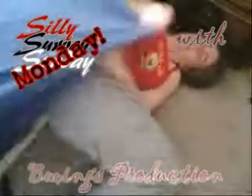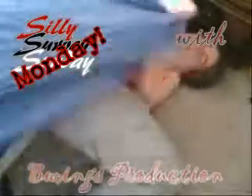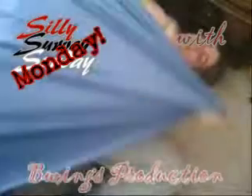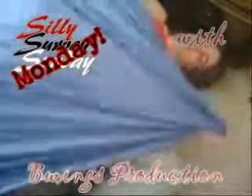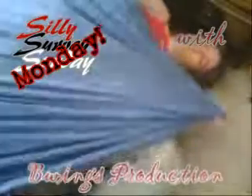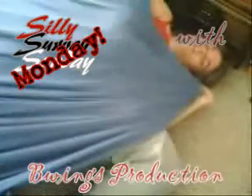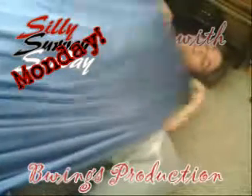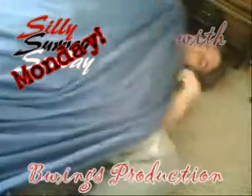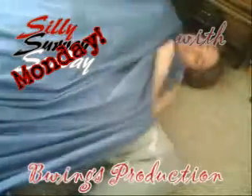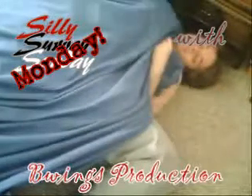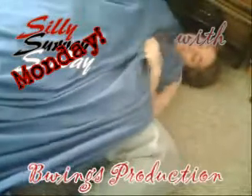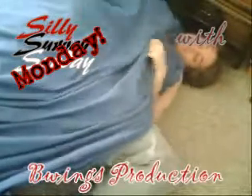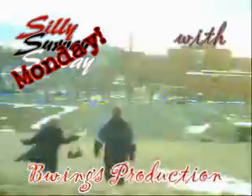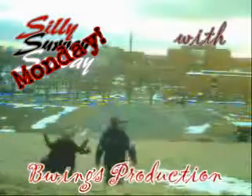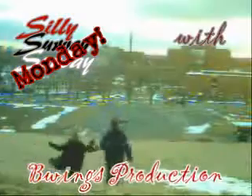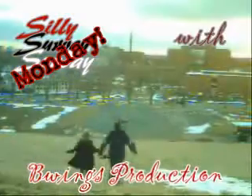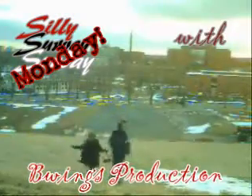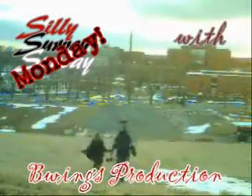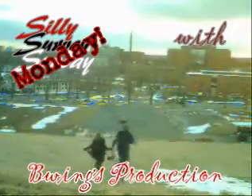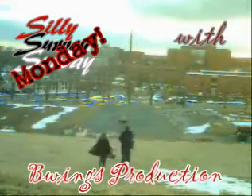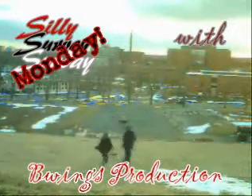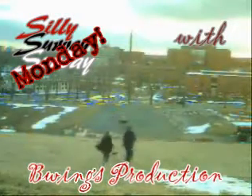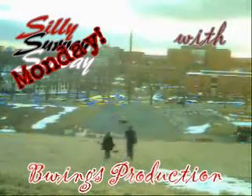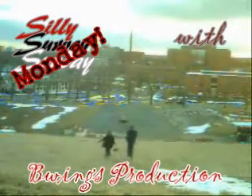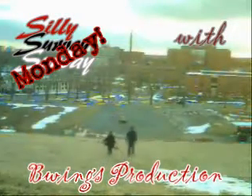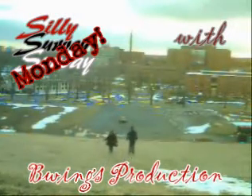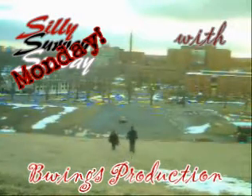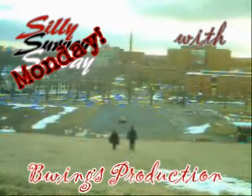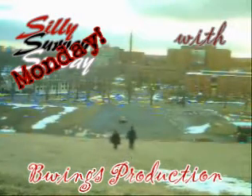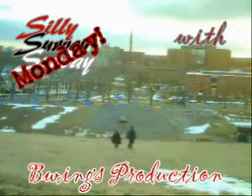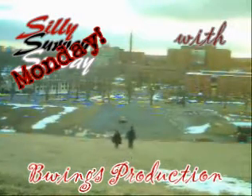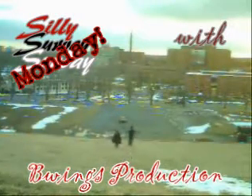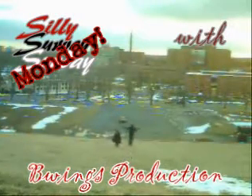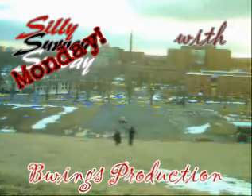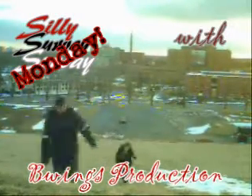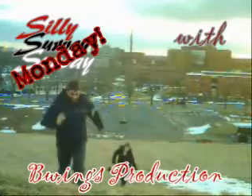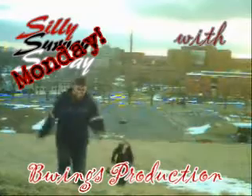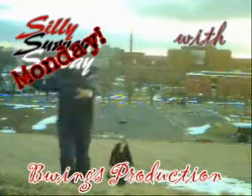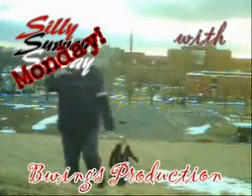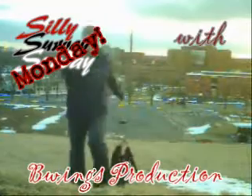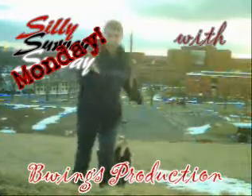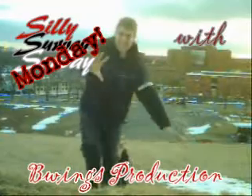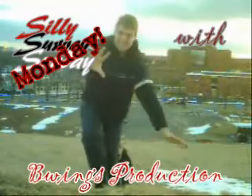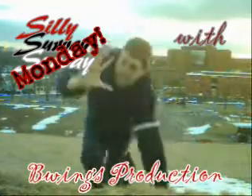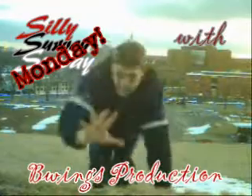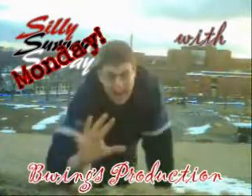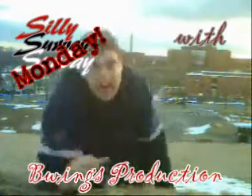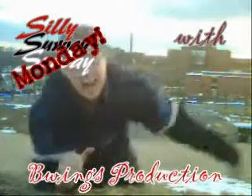Wish it was Sunday Cause that's my fun day